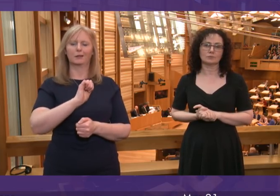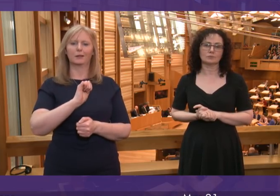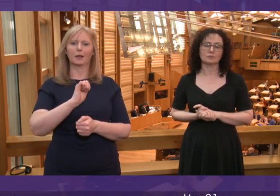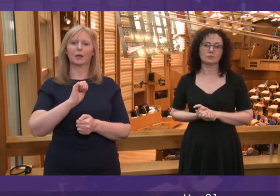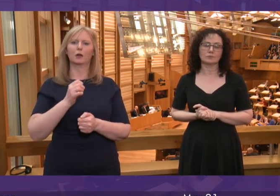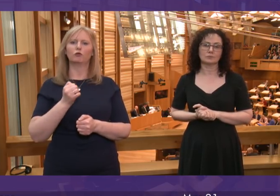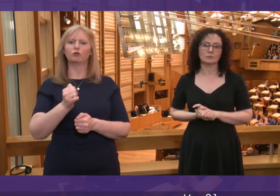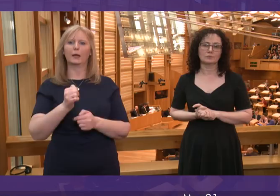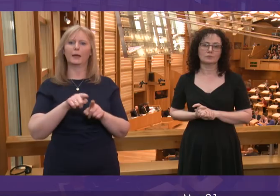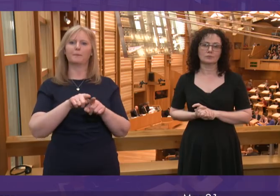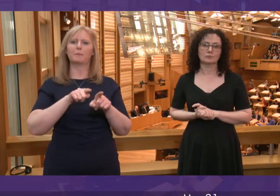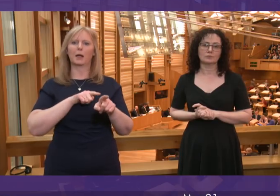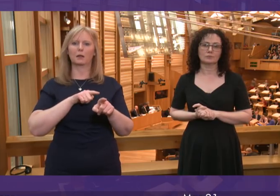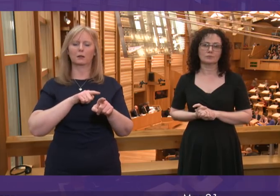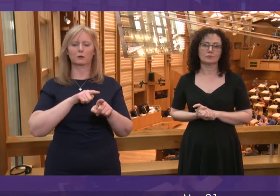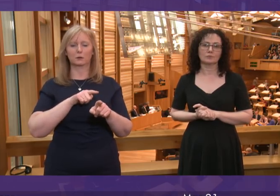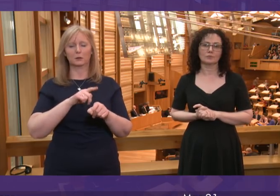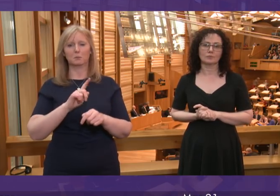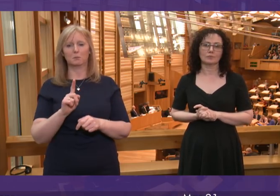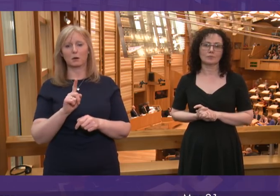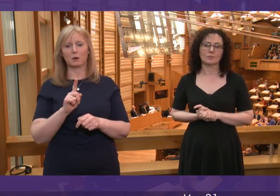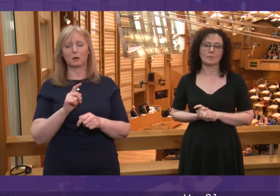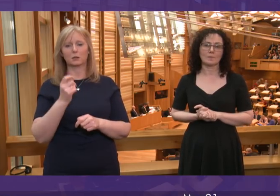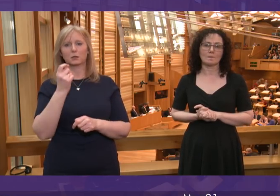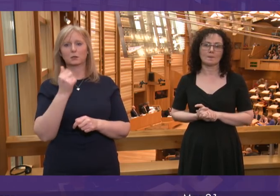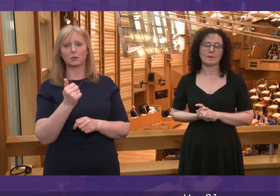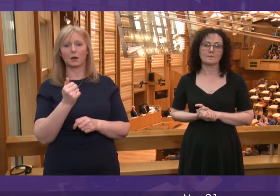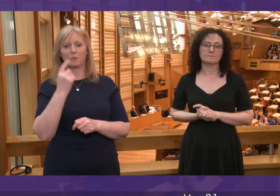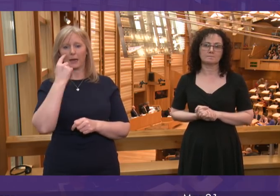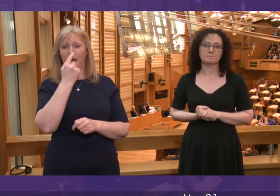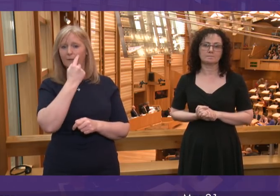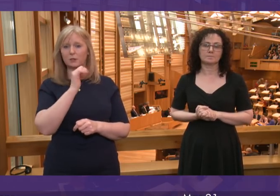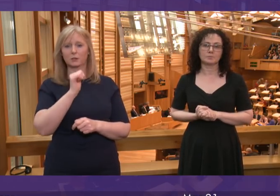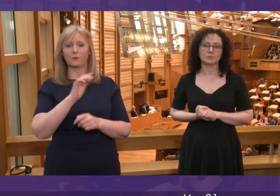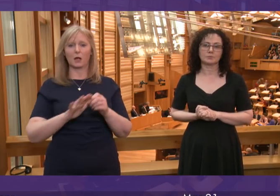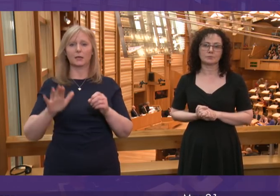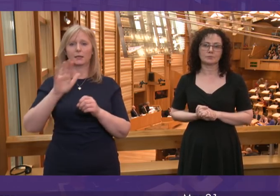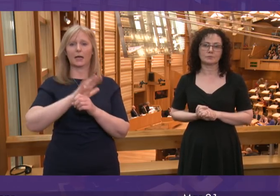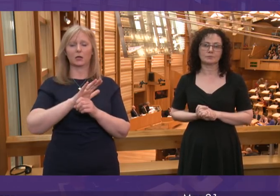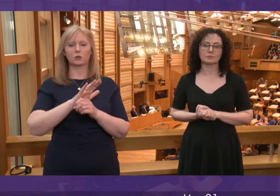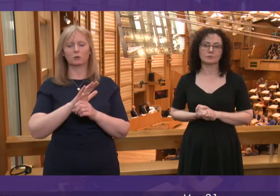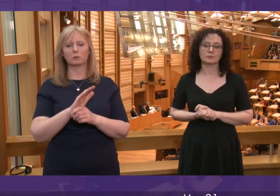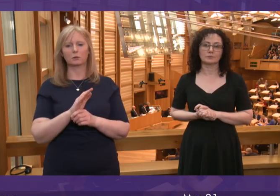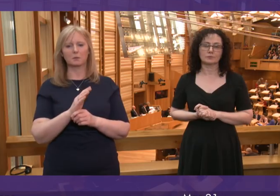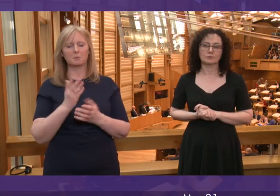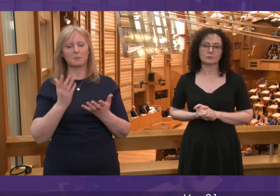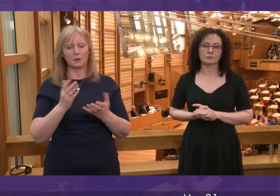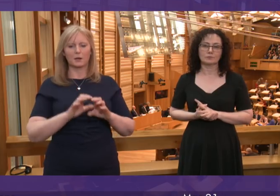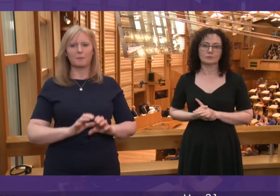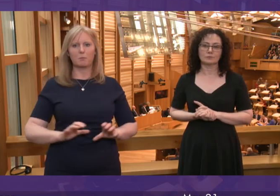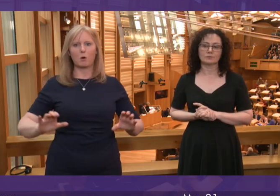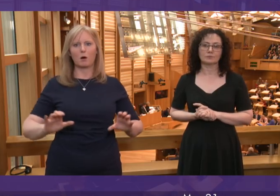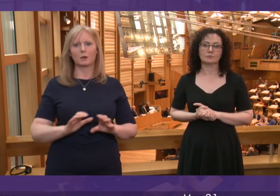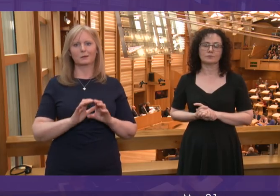evidence of some improvement in ScotRail's performance at a national level, this will do little to reassure passengers who attempted to travel on the Borders Railway last